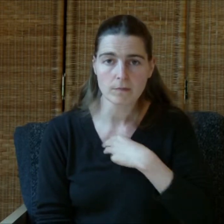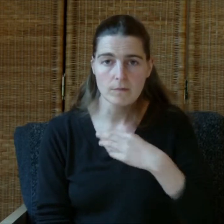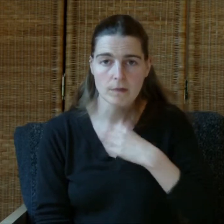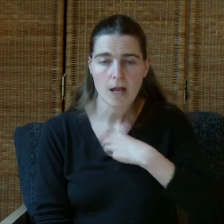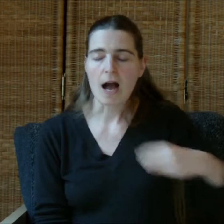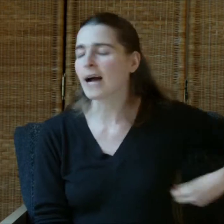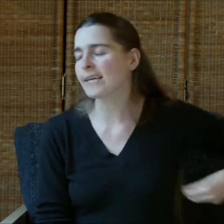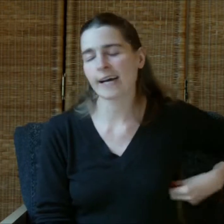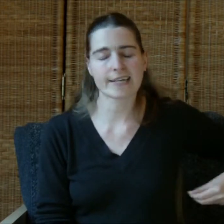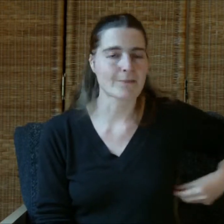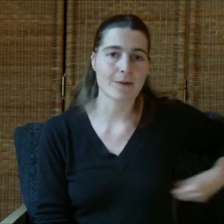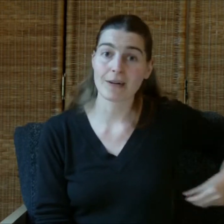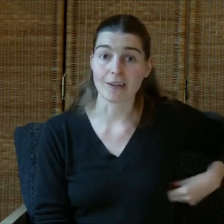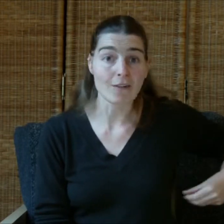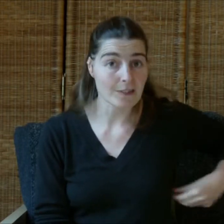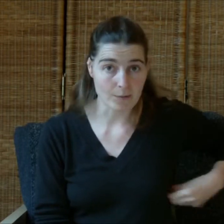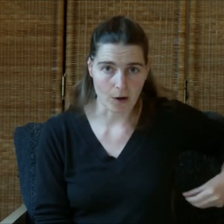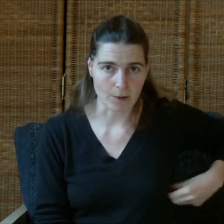I can't get my mind off this problem.